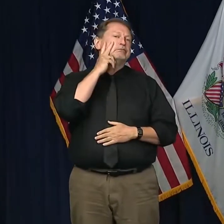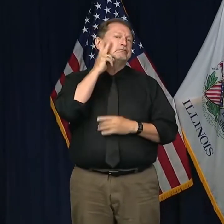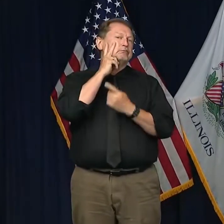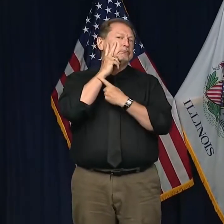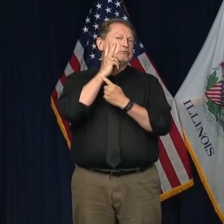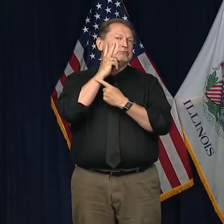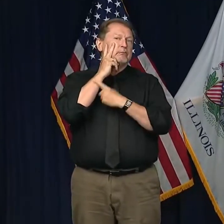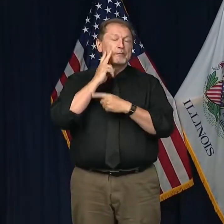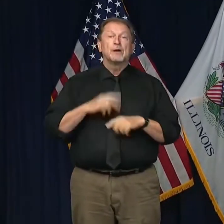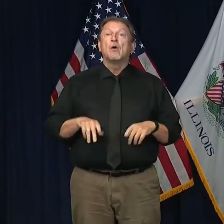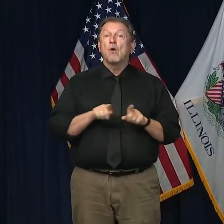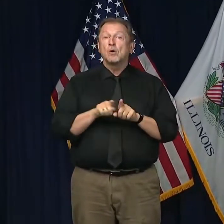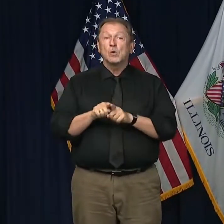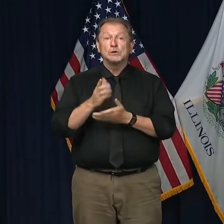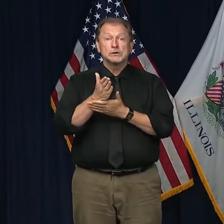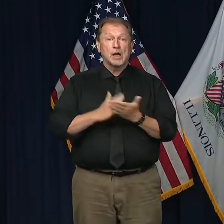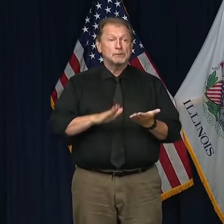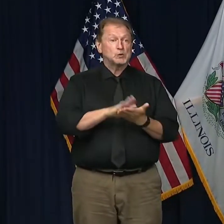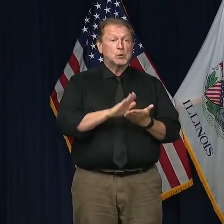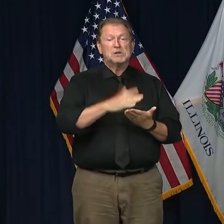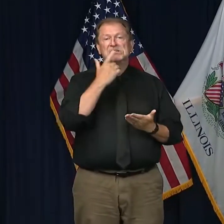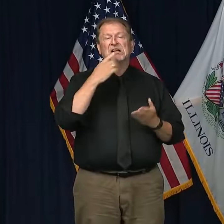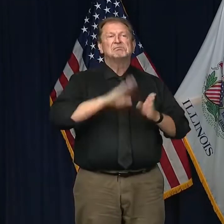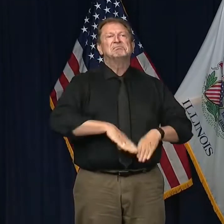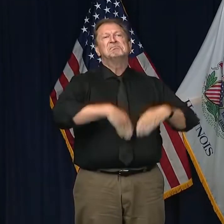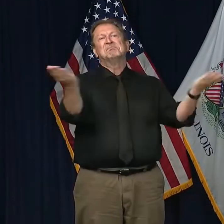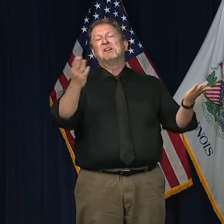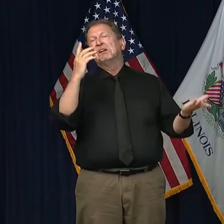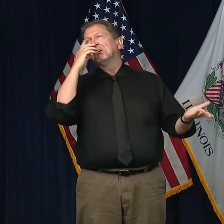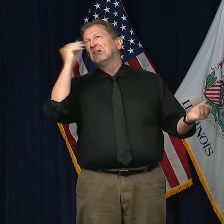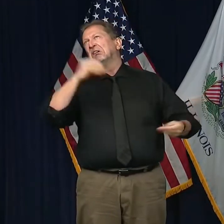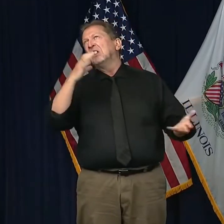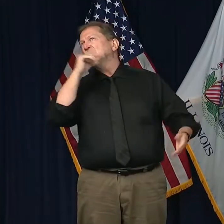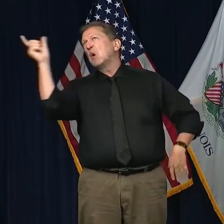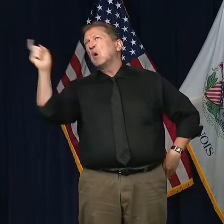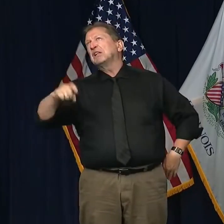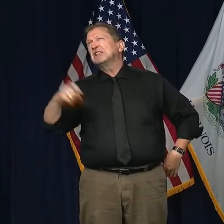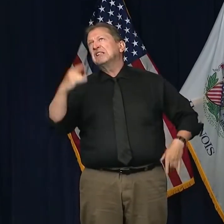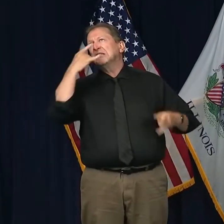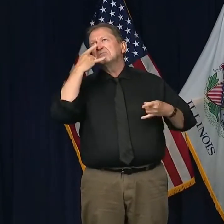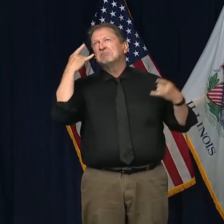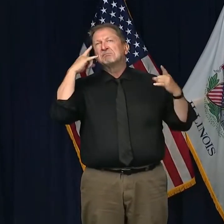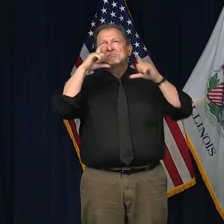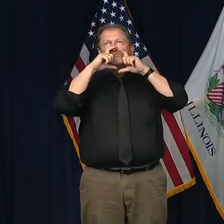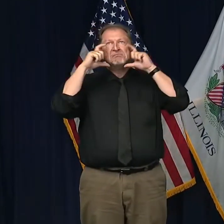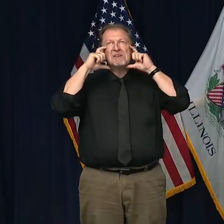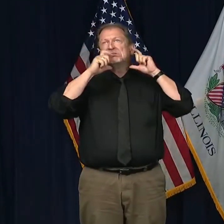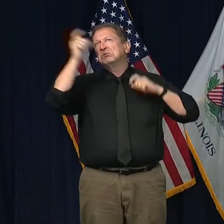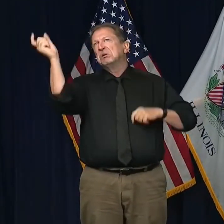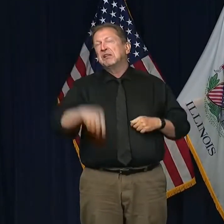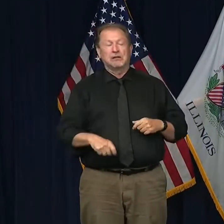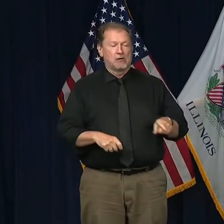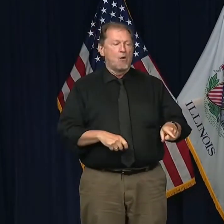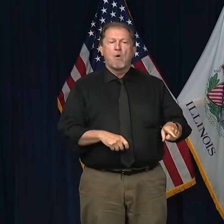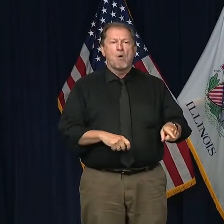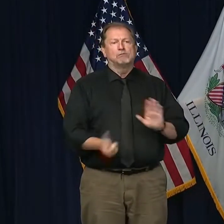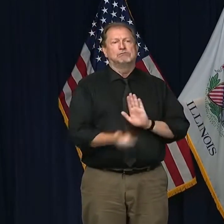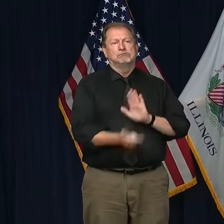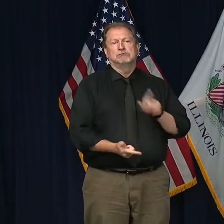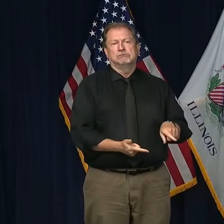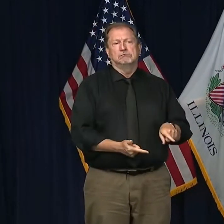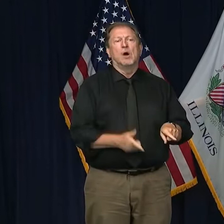school districts that are talking about opening without any masks, which is, of course, against the rules in the state of Illinois. It's also